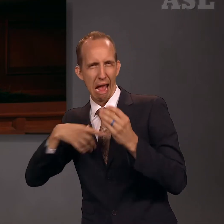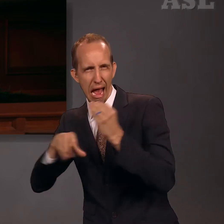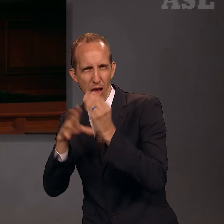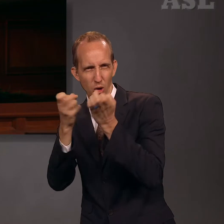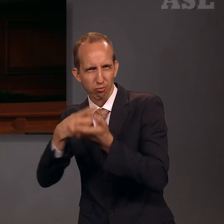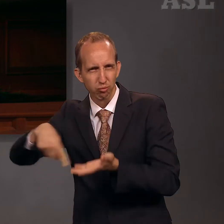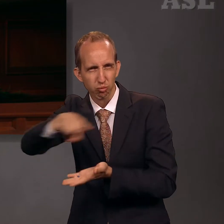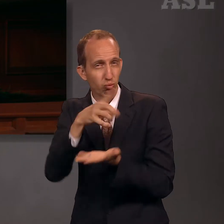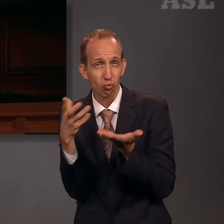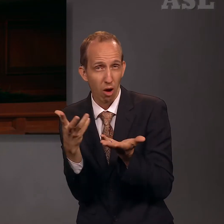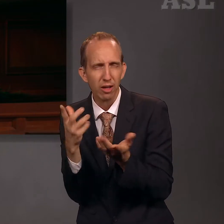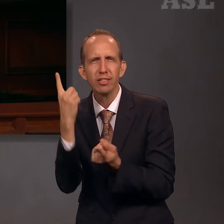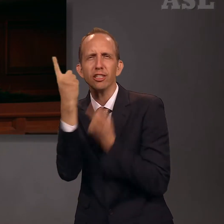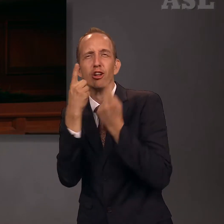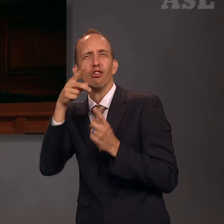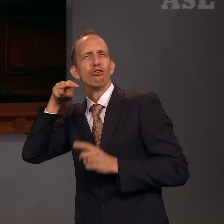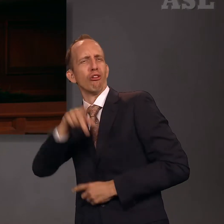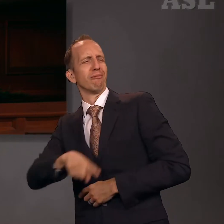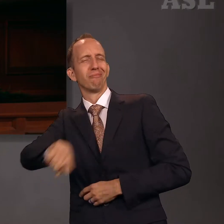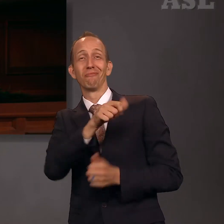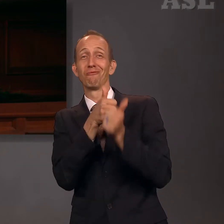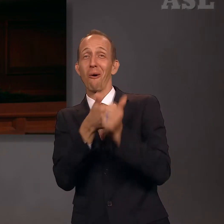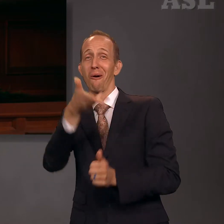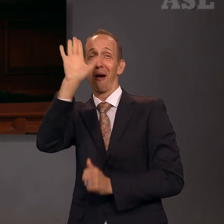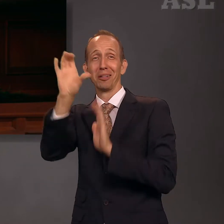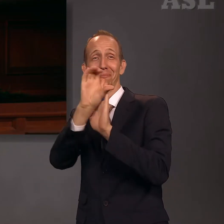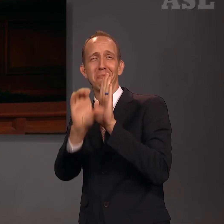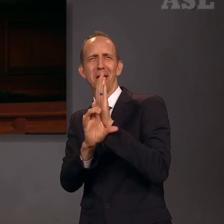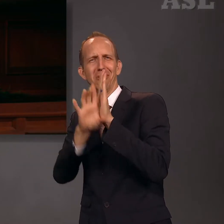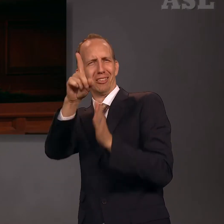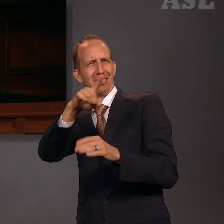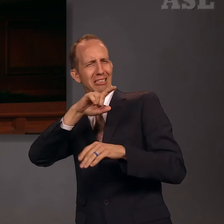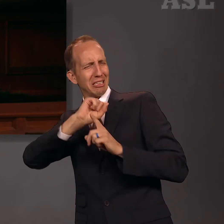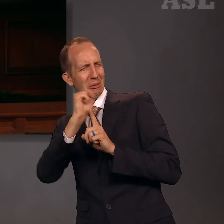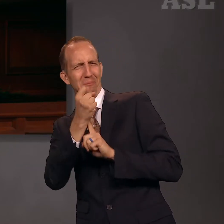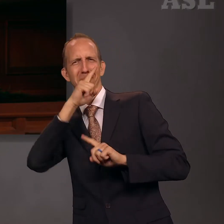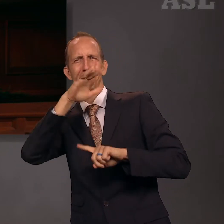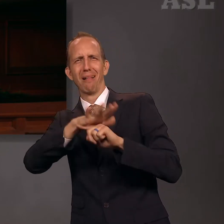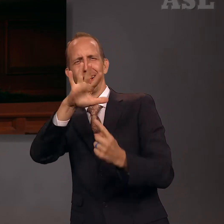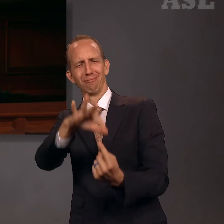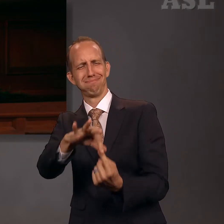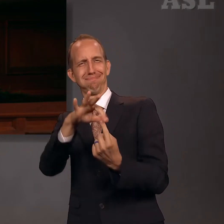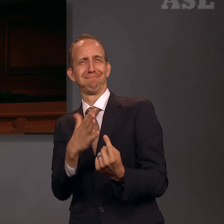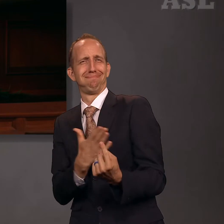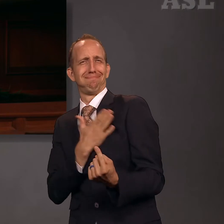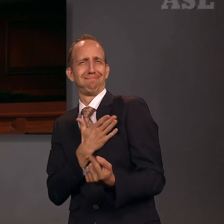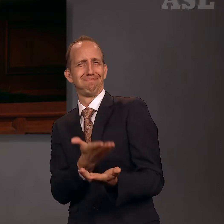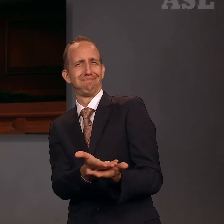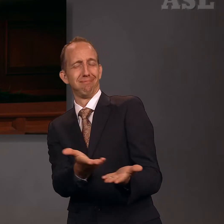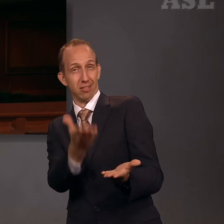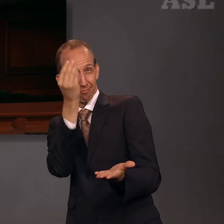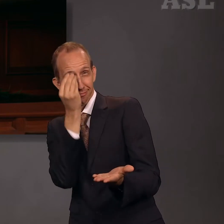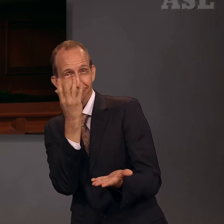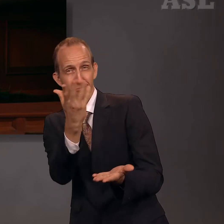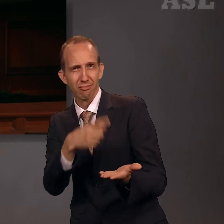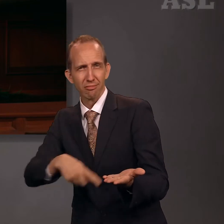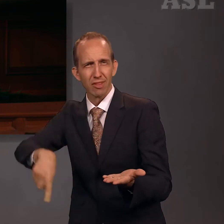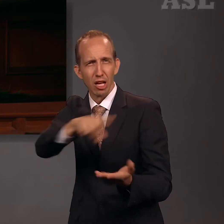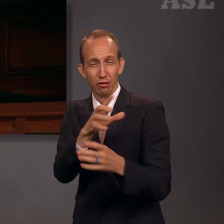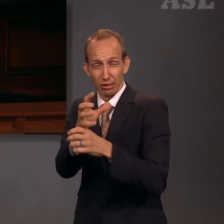blessed and happy state of those that keep the commandments of God. For behold, they are blessed in all things,